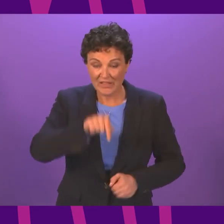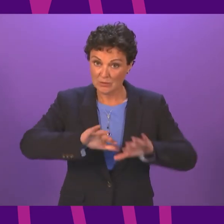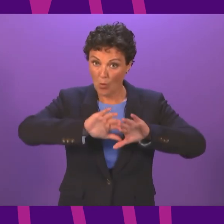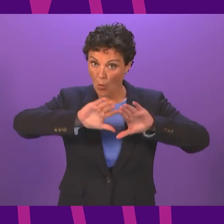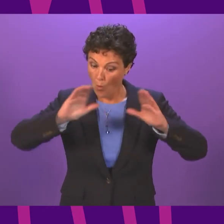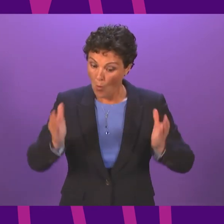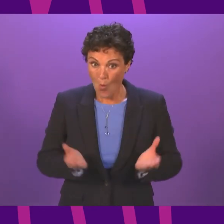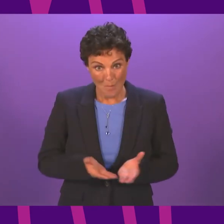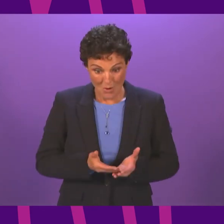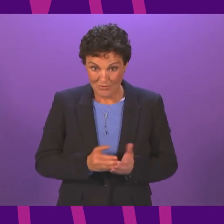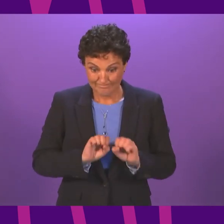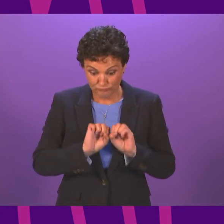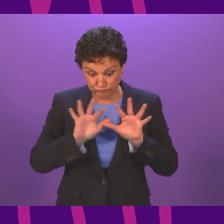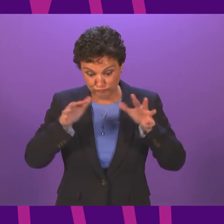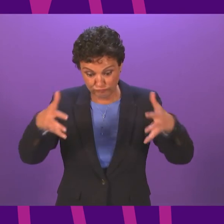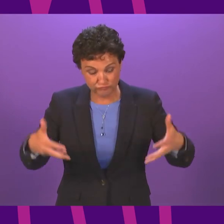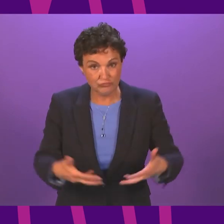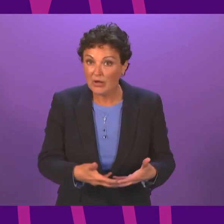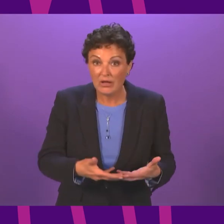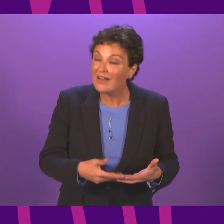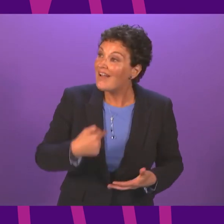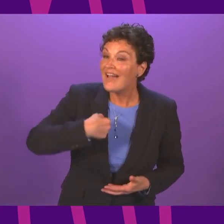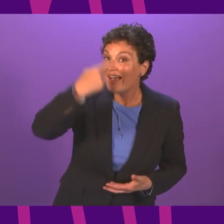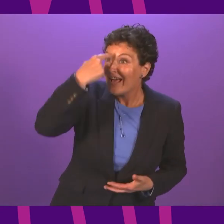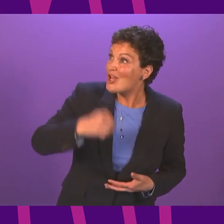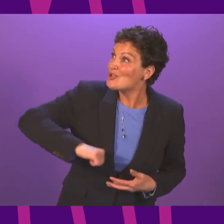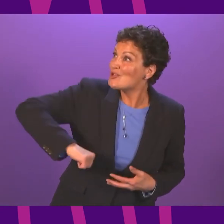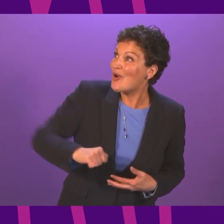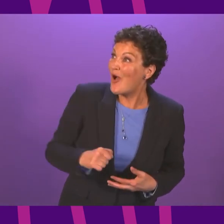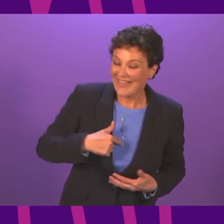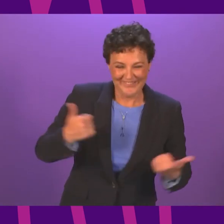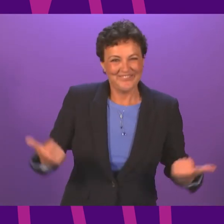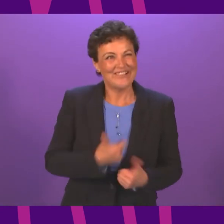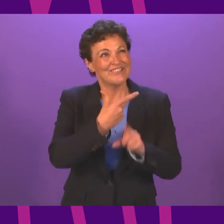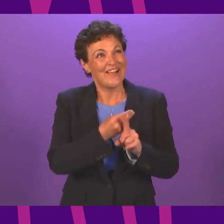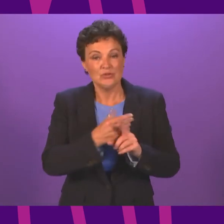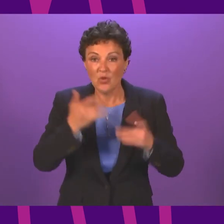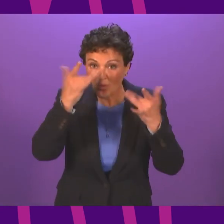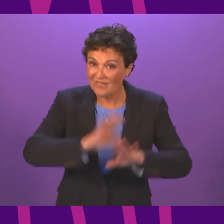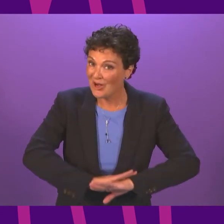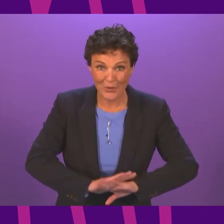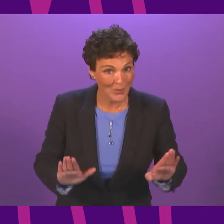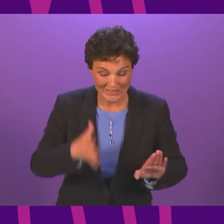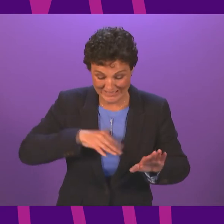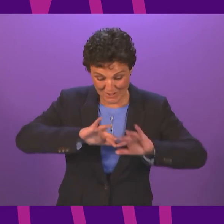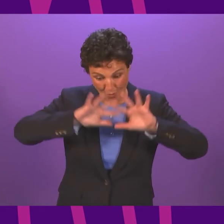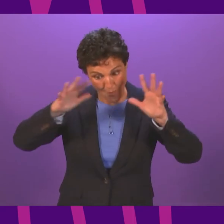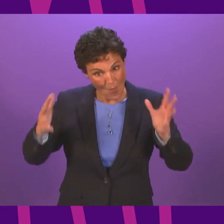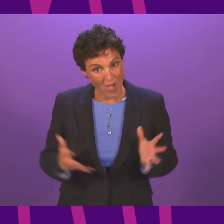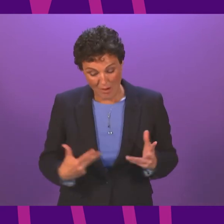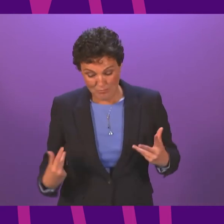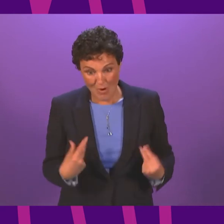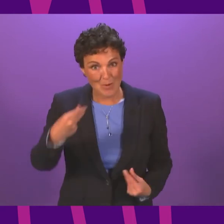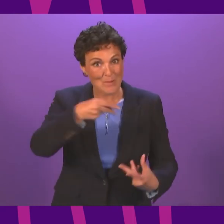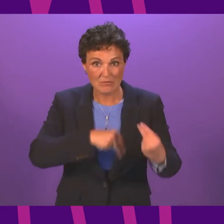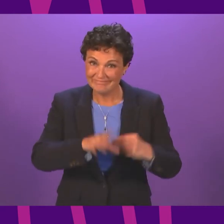pandemic. It will not be completely over here until it is over across the world. Unfortunately, the world is still